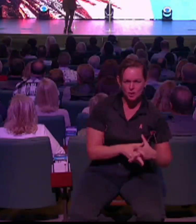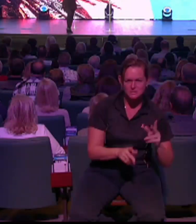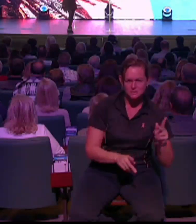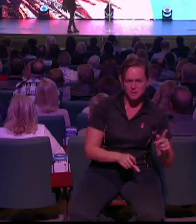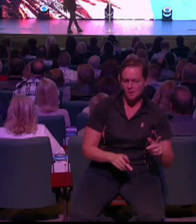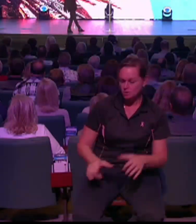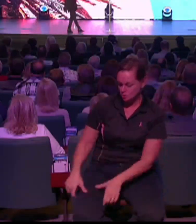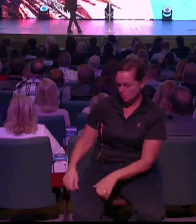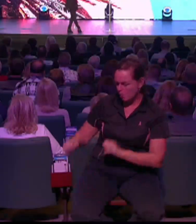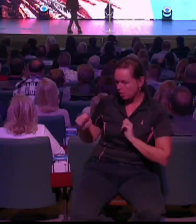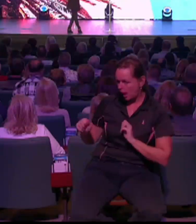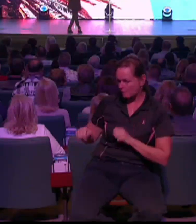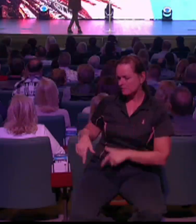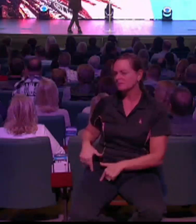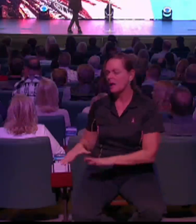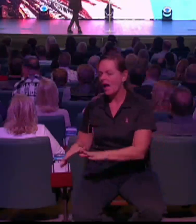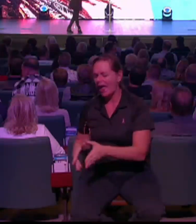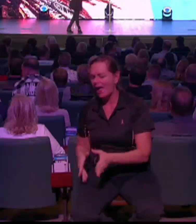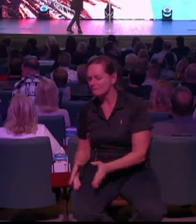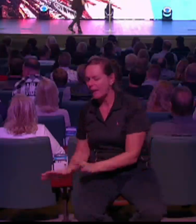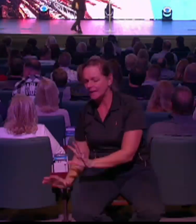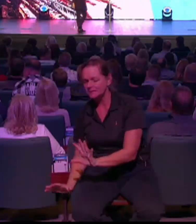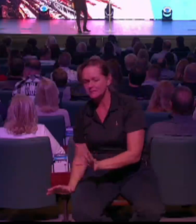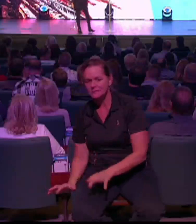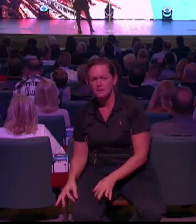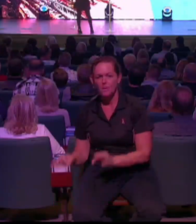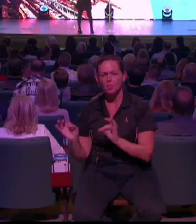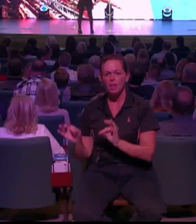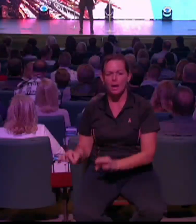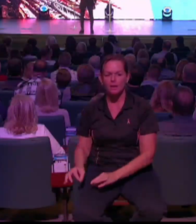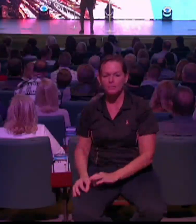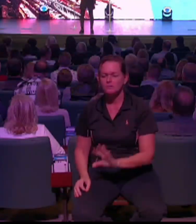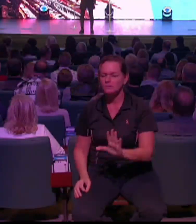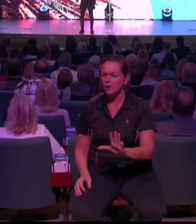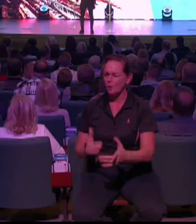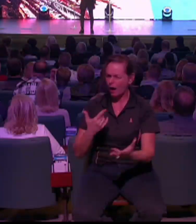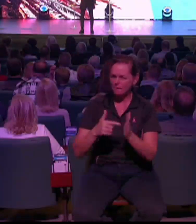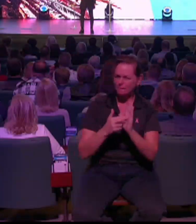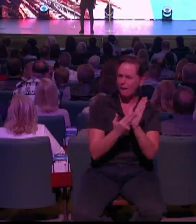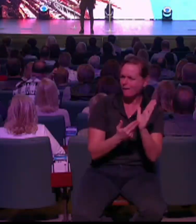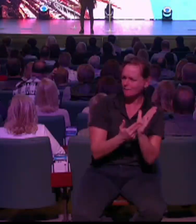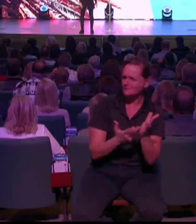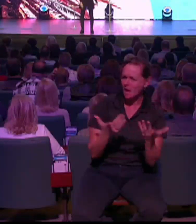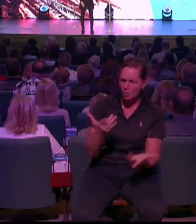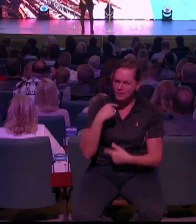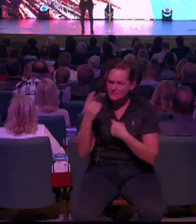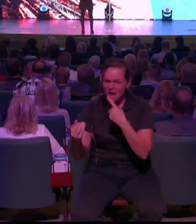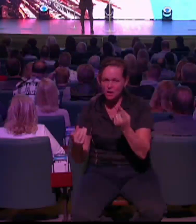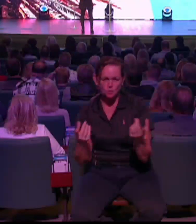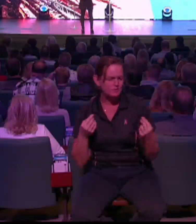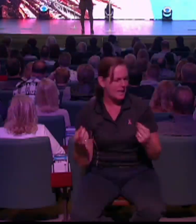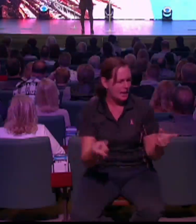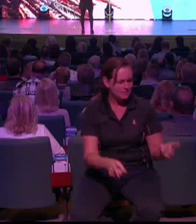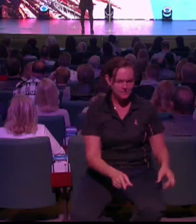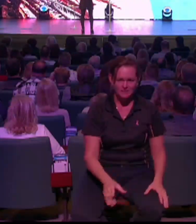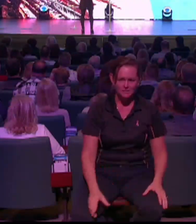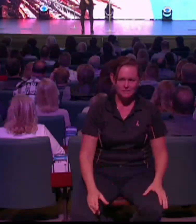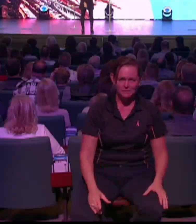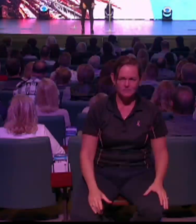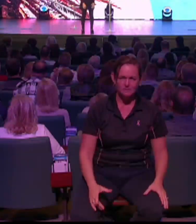church's skirt and saying, look at her. We don't want to do that. We don't want to do that. We want to wash her with the water of the word.